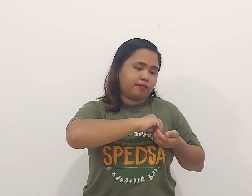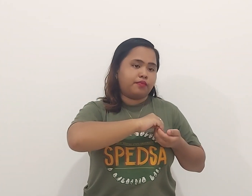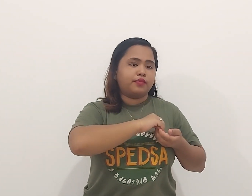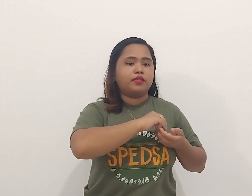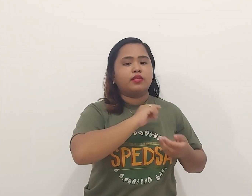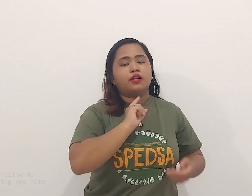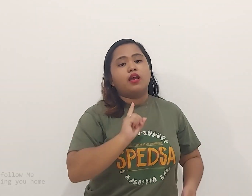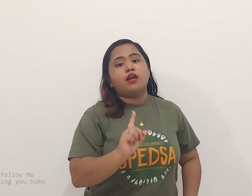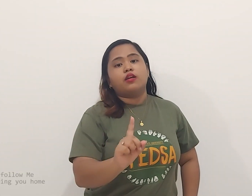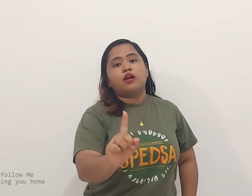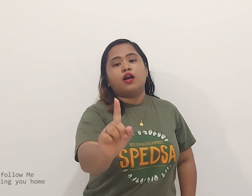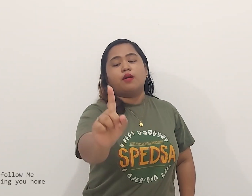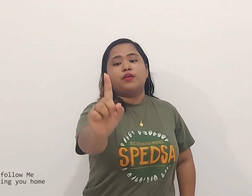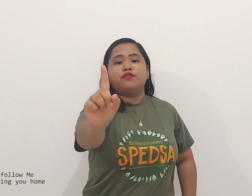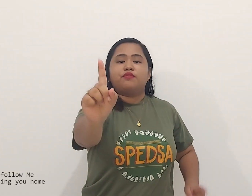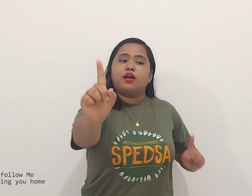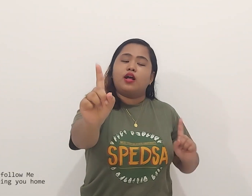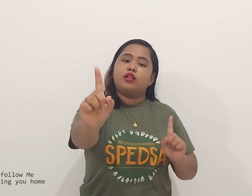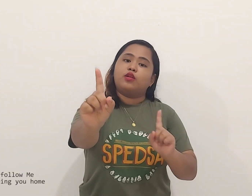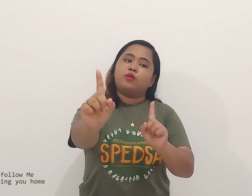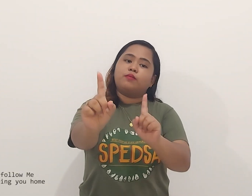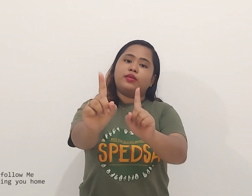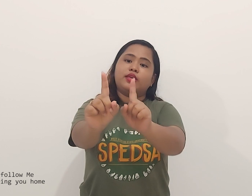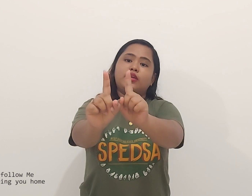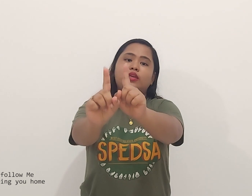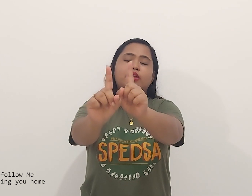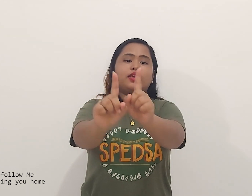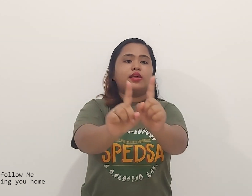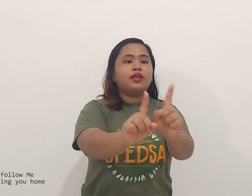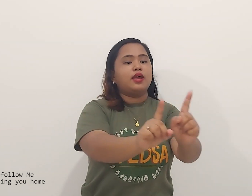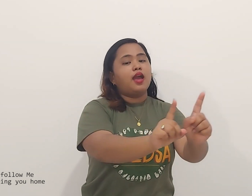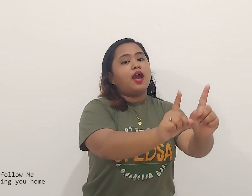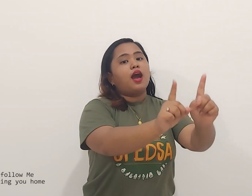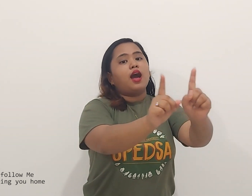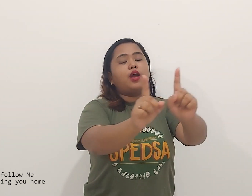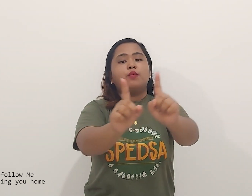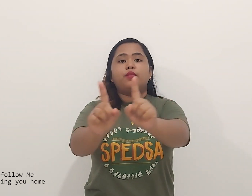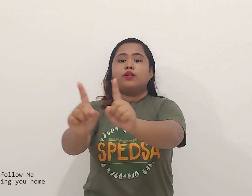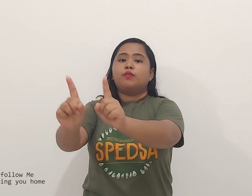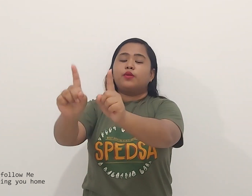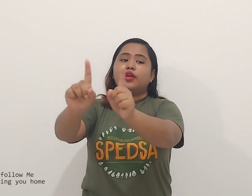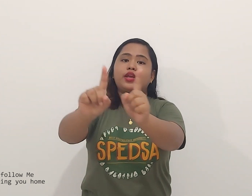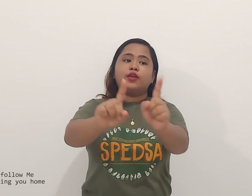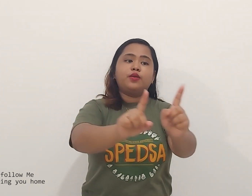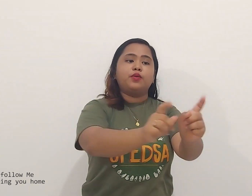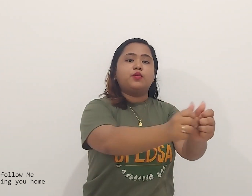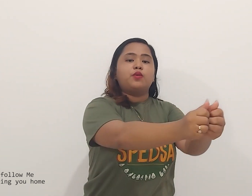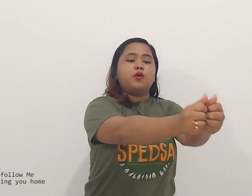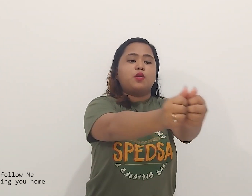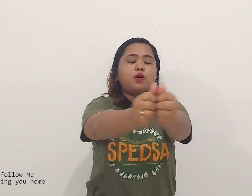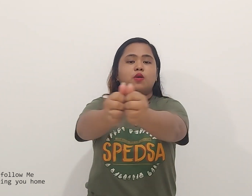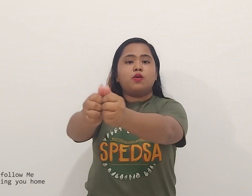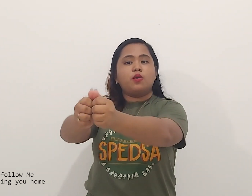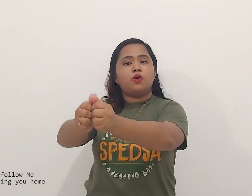come and follow me, I will bring you home.